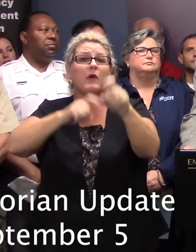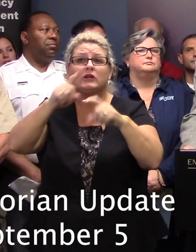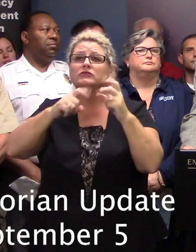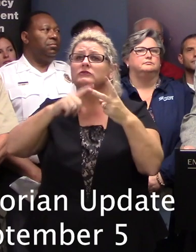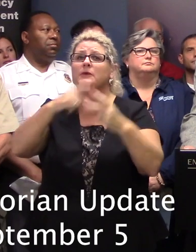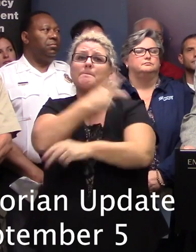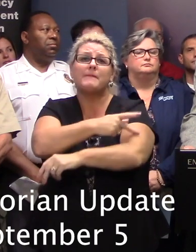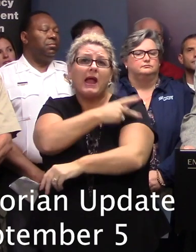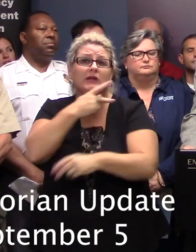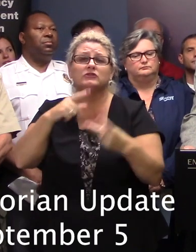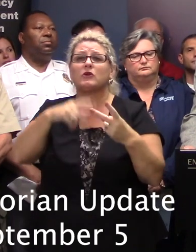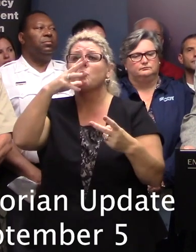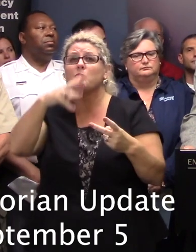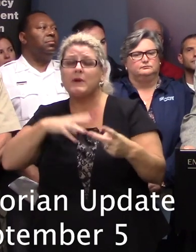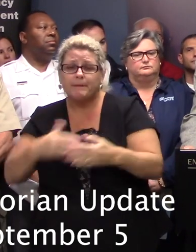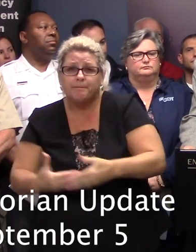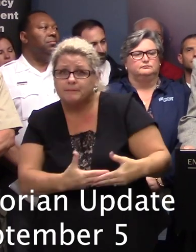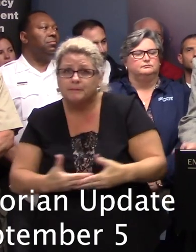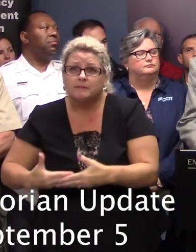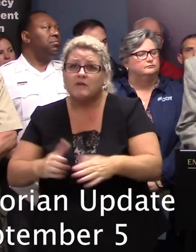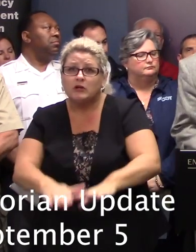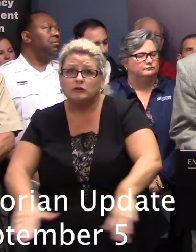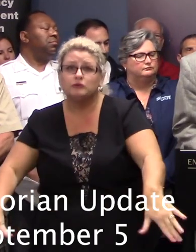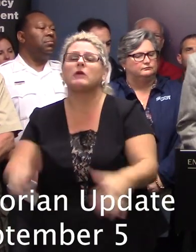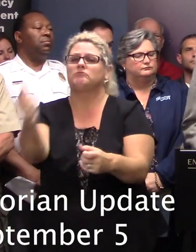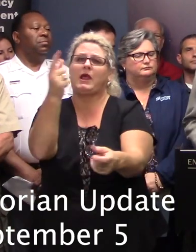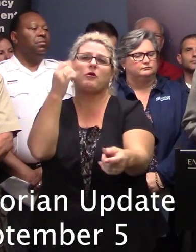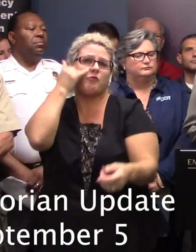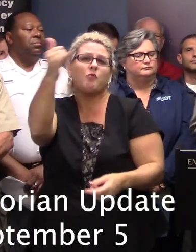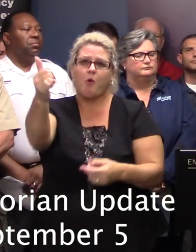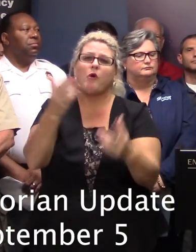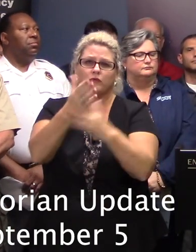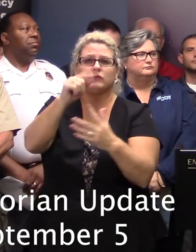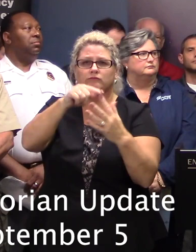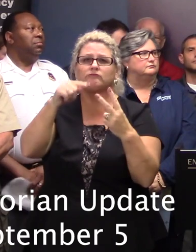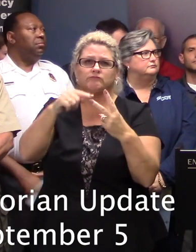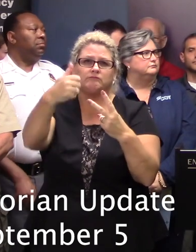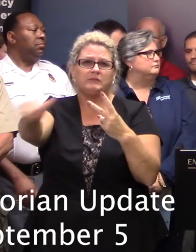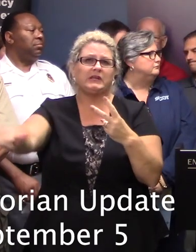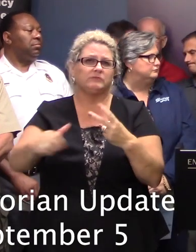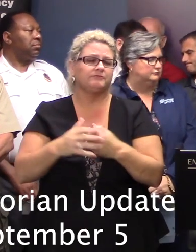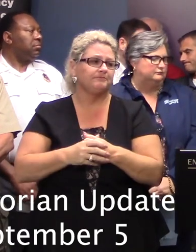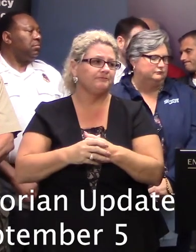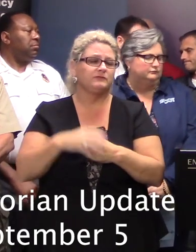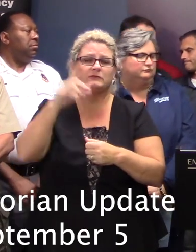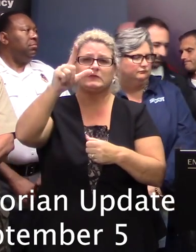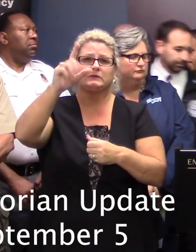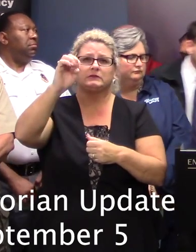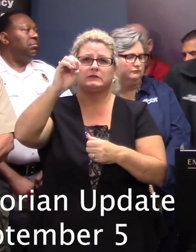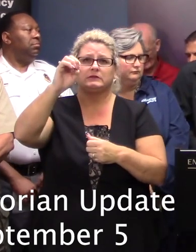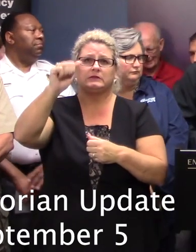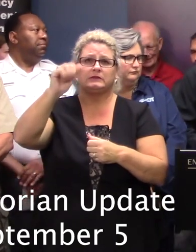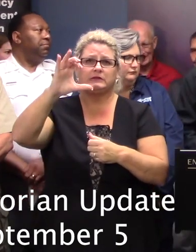and women, infant, and children clients. Thank you, Governor. Thank you. Thank you very much. Michael Leach, Director of Department of